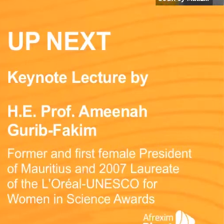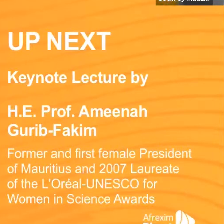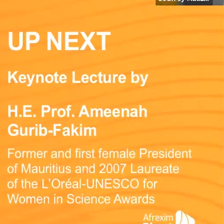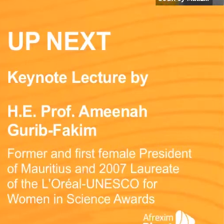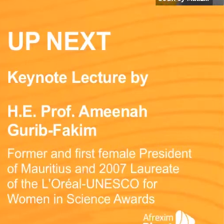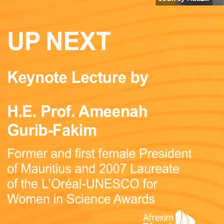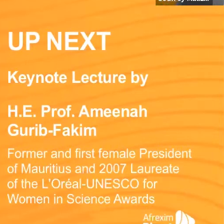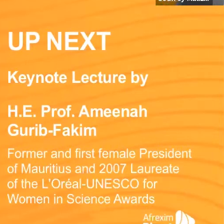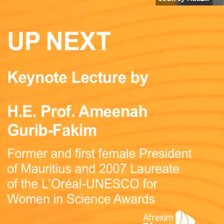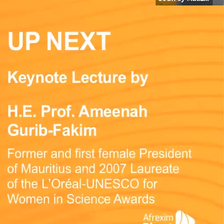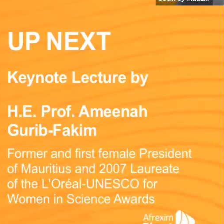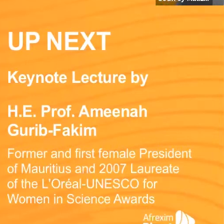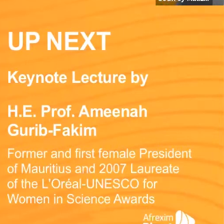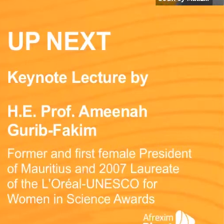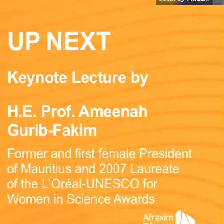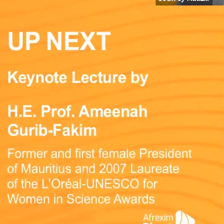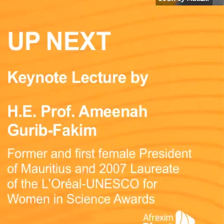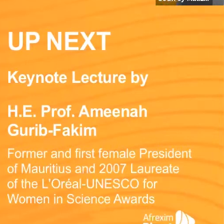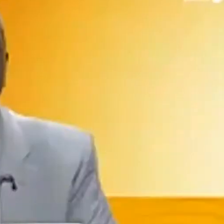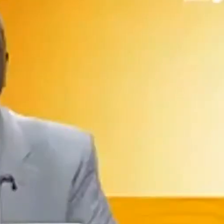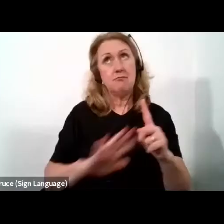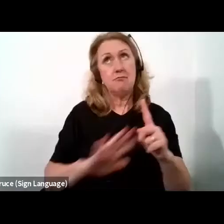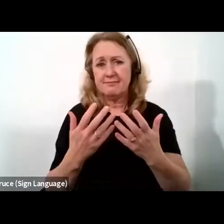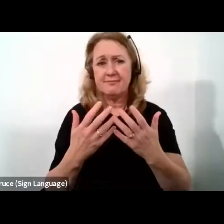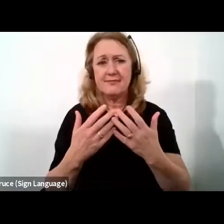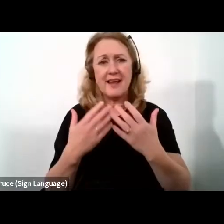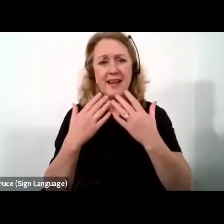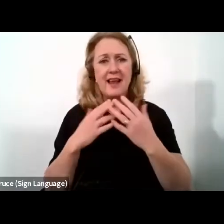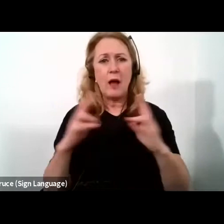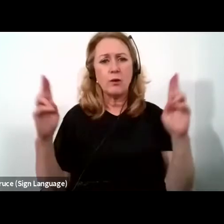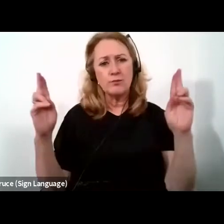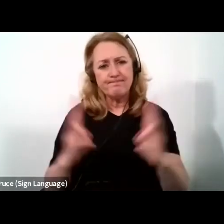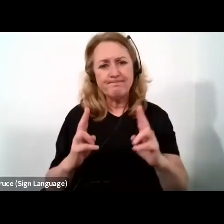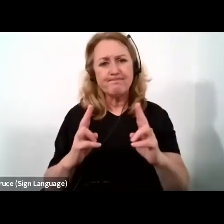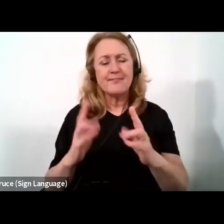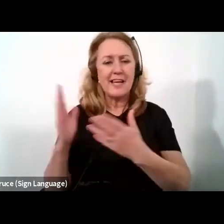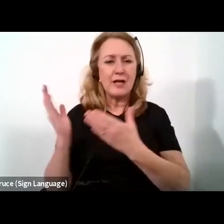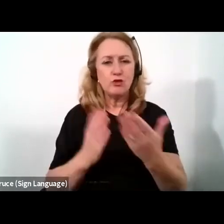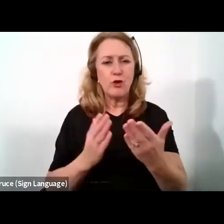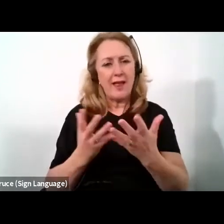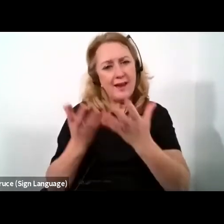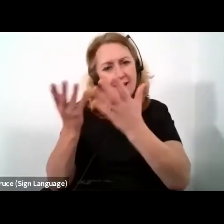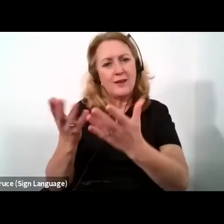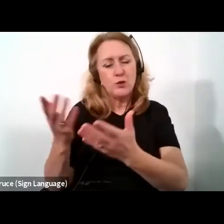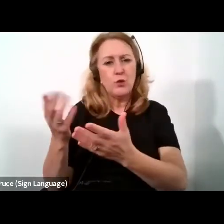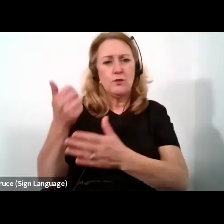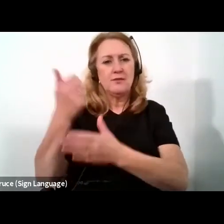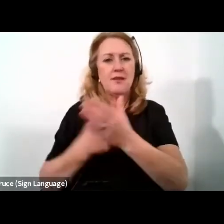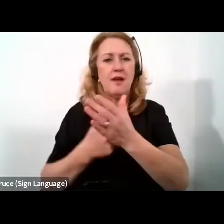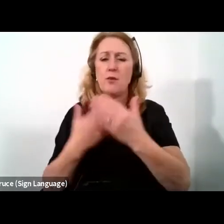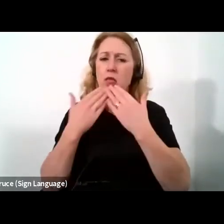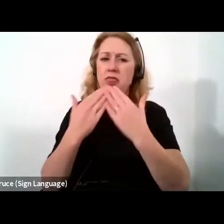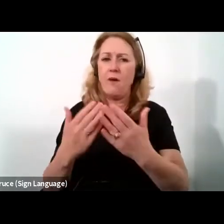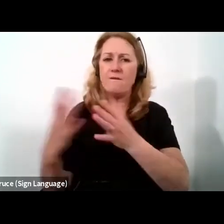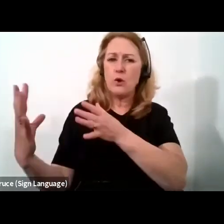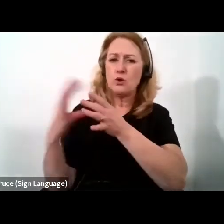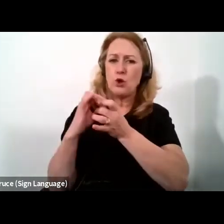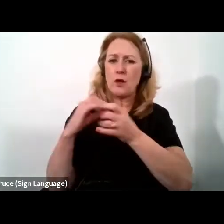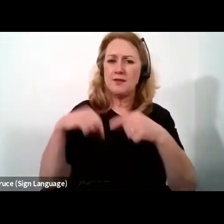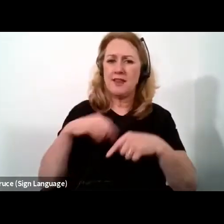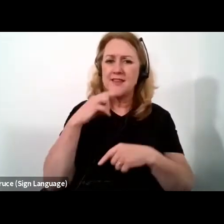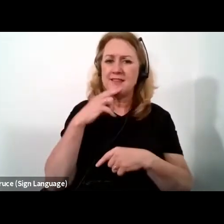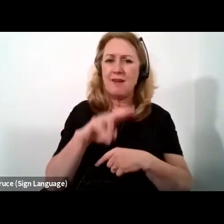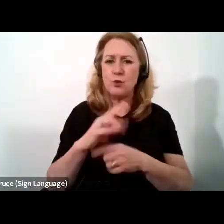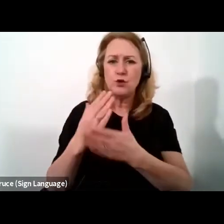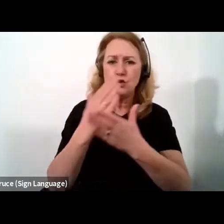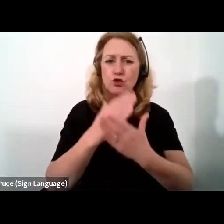and on and on. Your Excellency, allow me to cut short that introduction and take you to the floor. And thank you once again for joining us this afternoon and